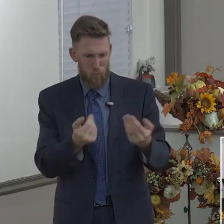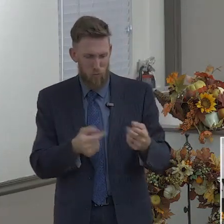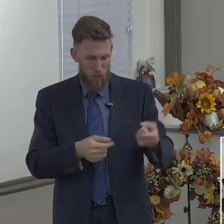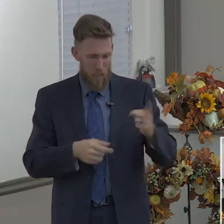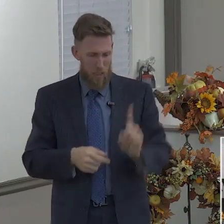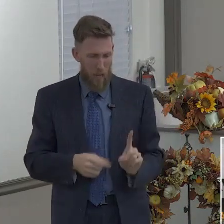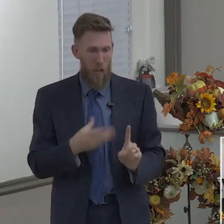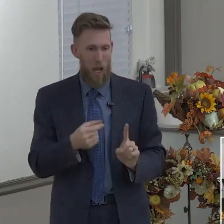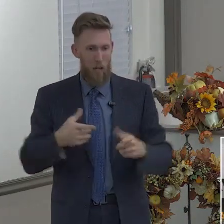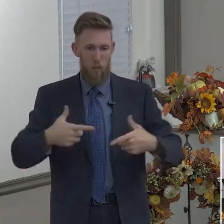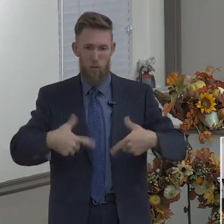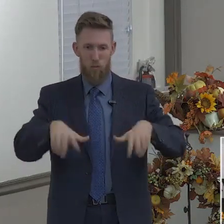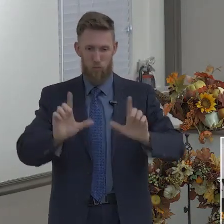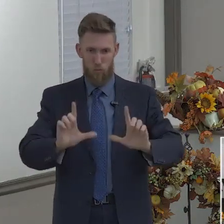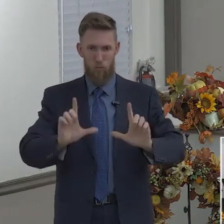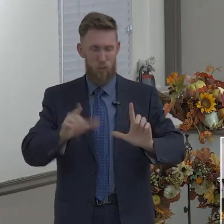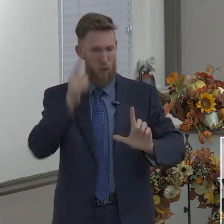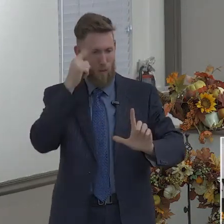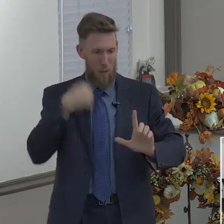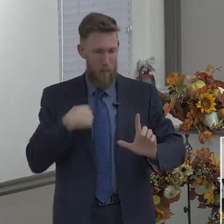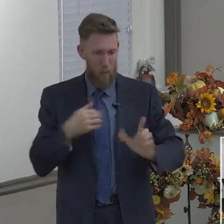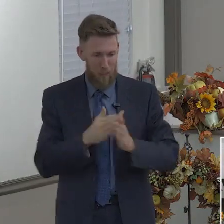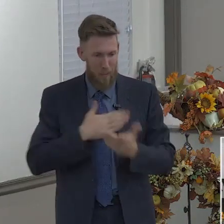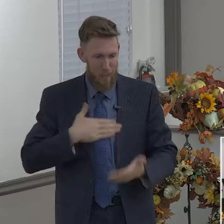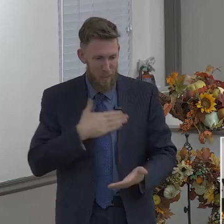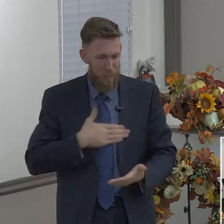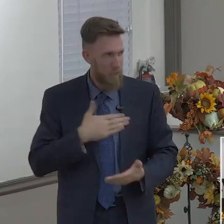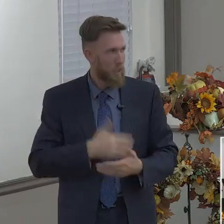here. So the first thing we see is faith.